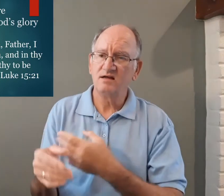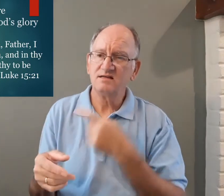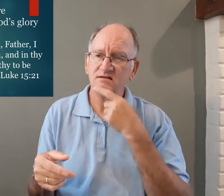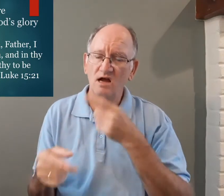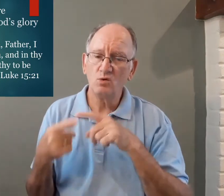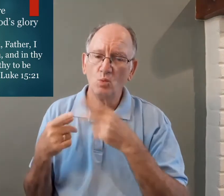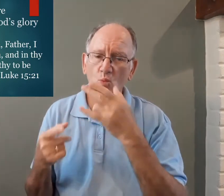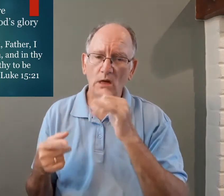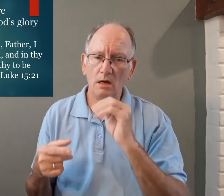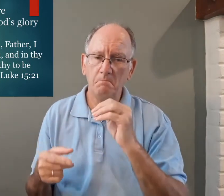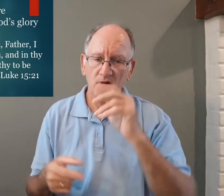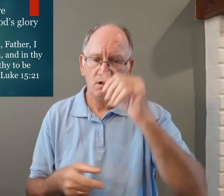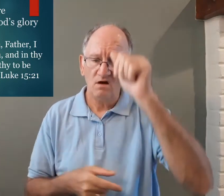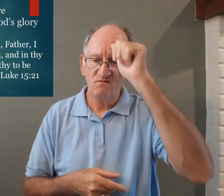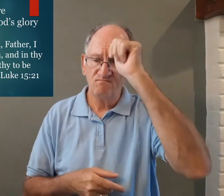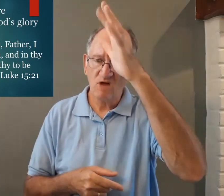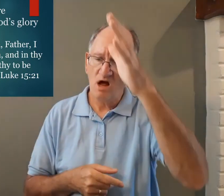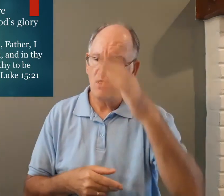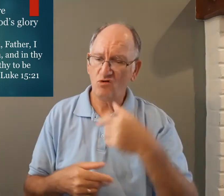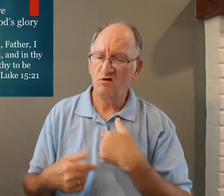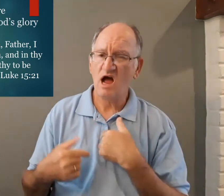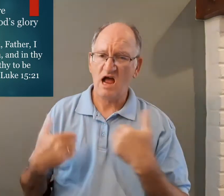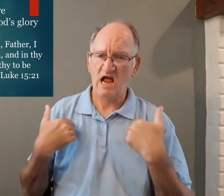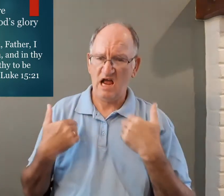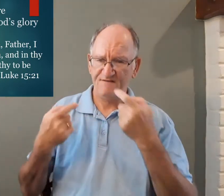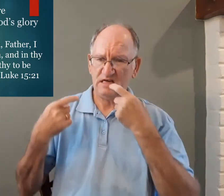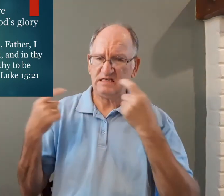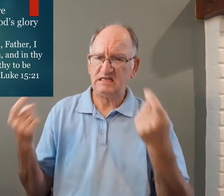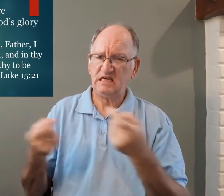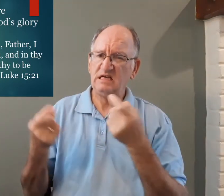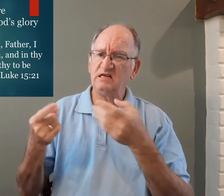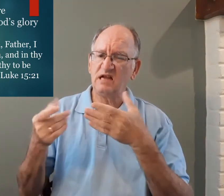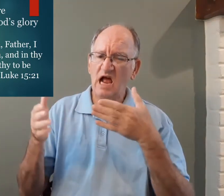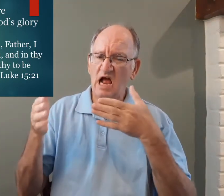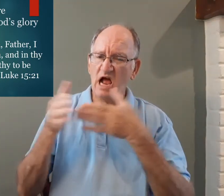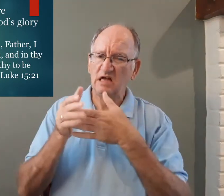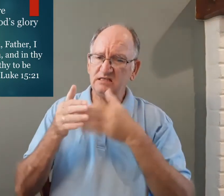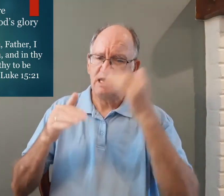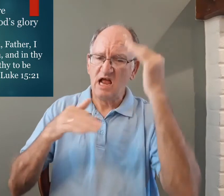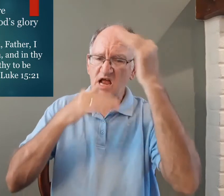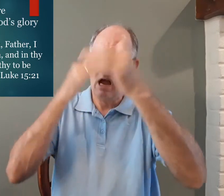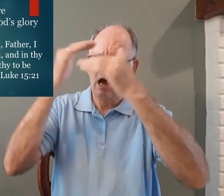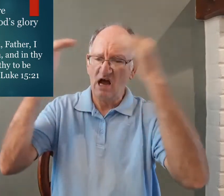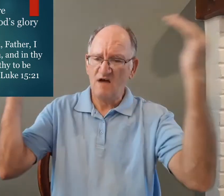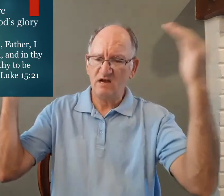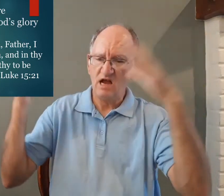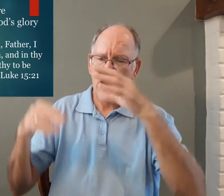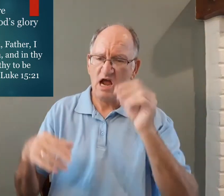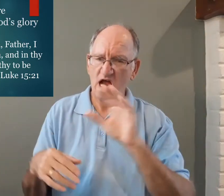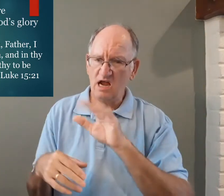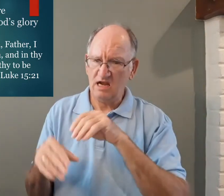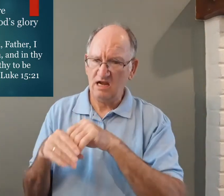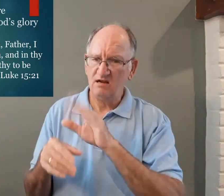the son said unto him father I have sinned against heaven and in thy sight